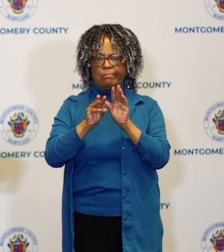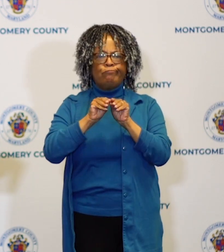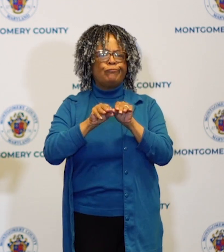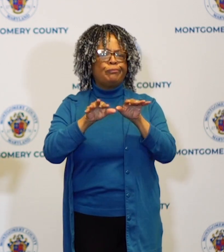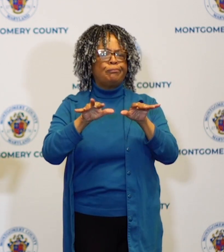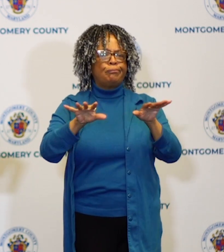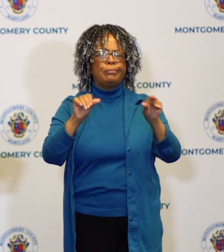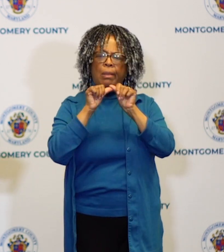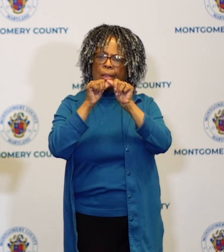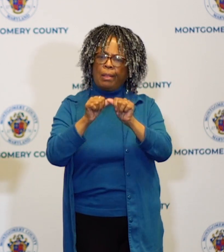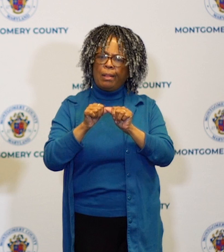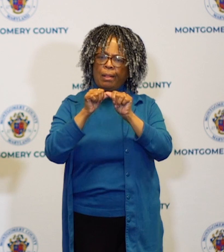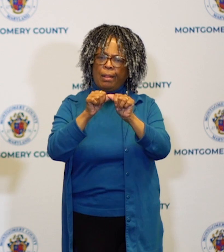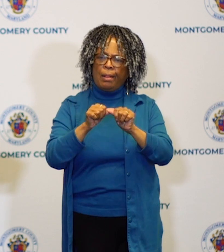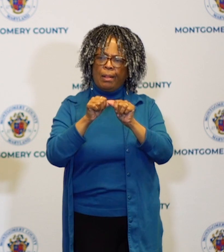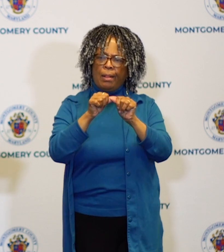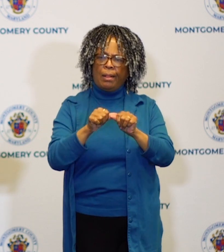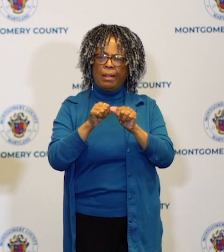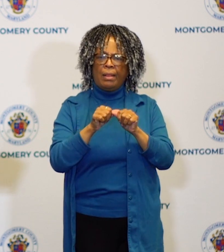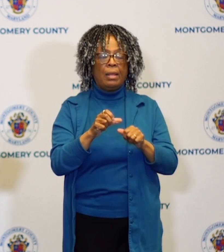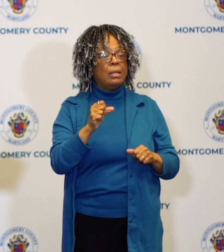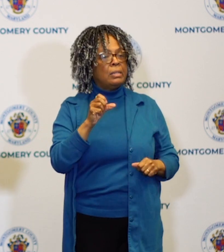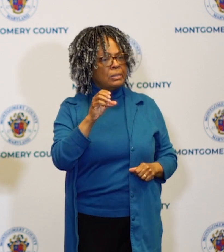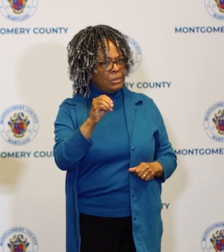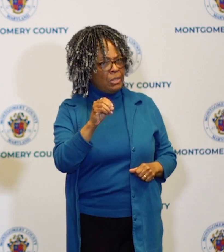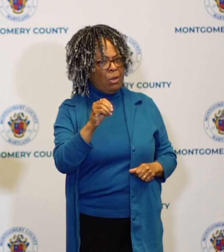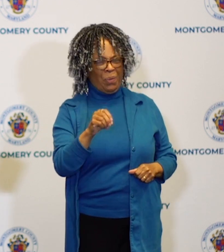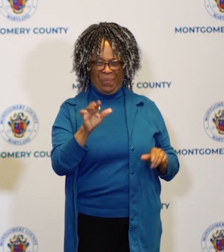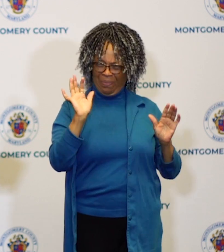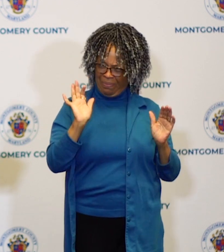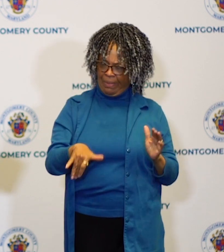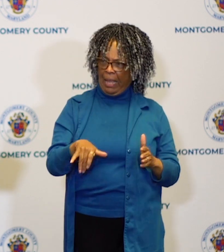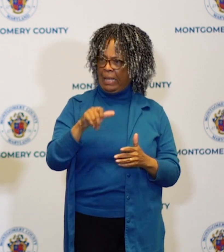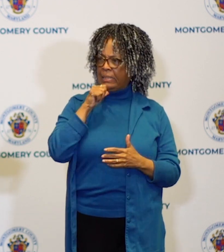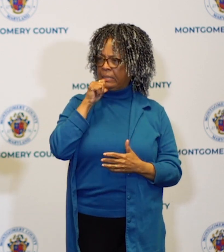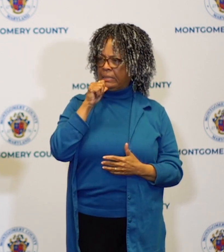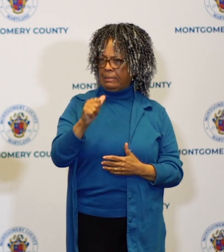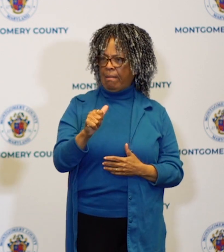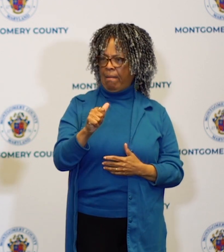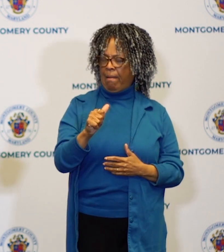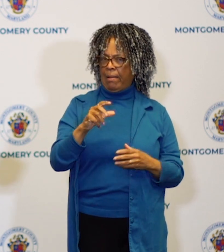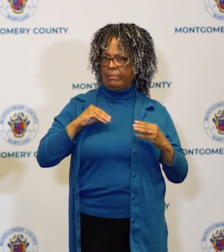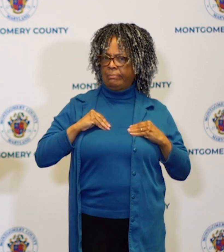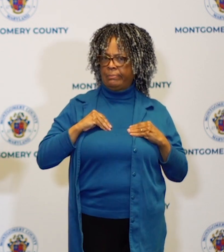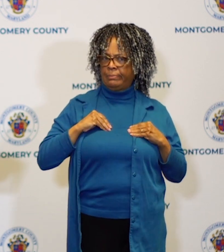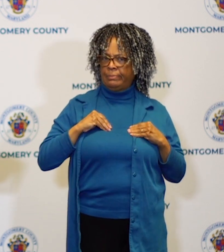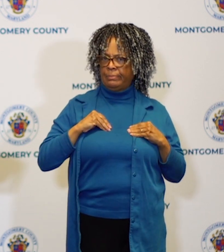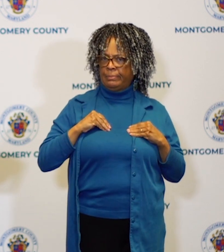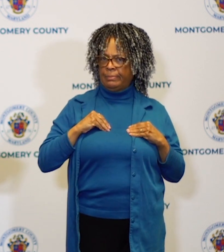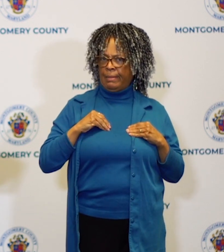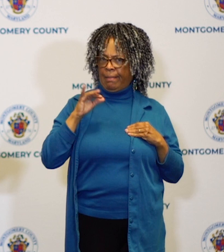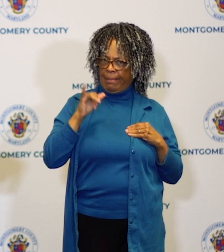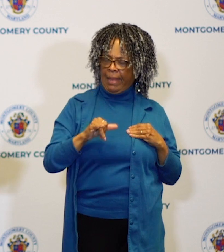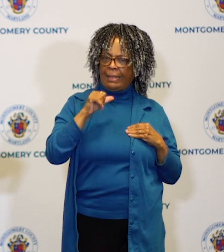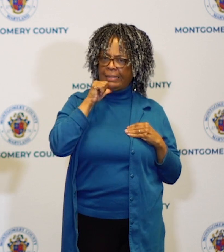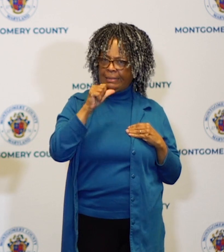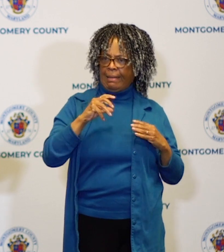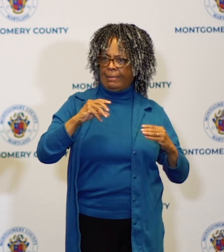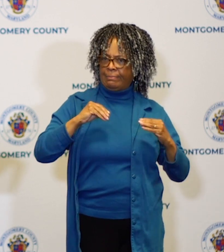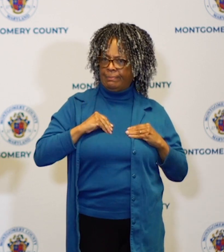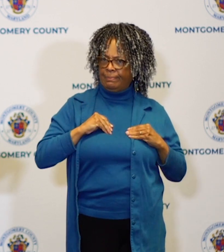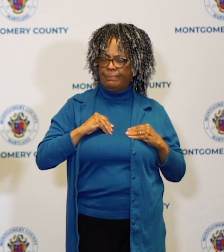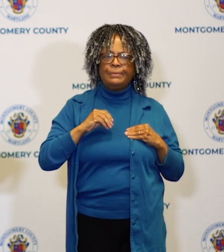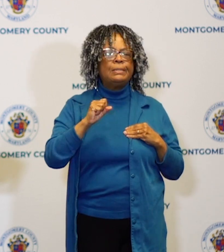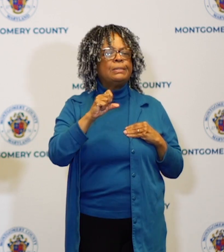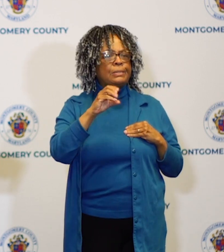equal so who are we to say this is not legitimate this is not legitimate hate is not legitimate and we've got to get